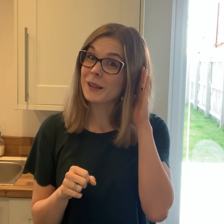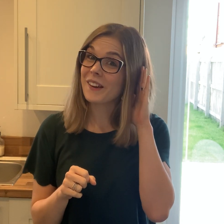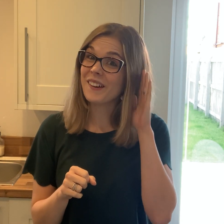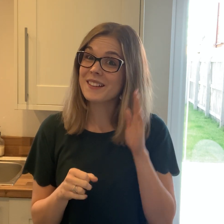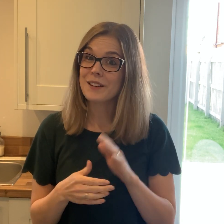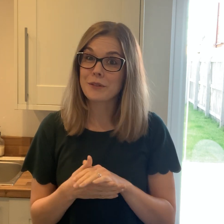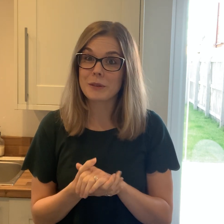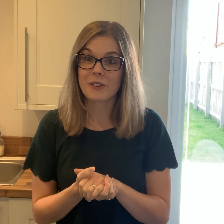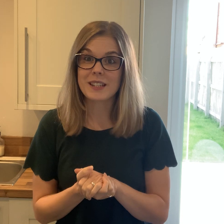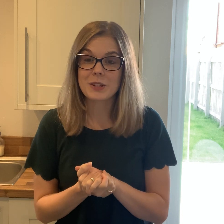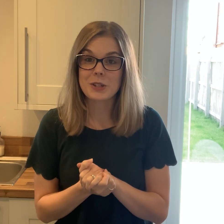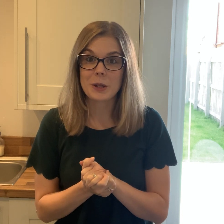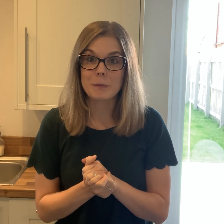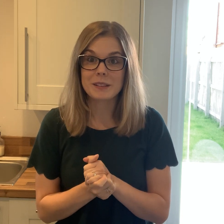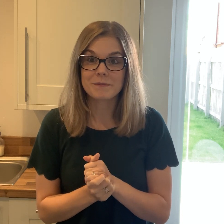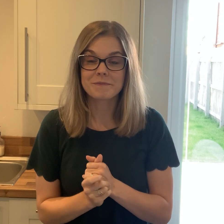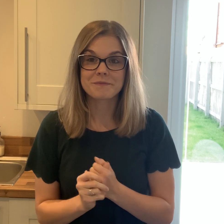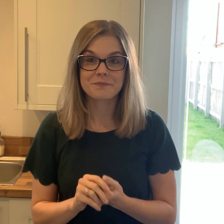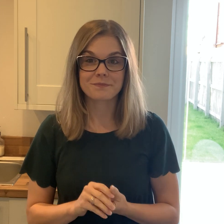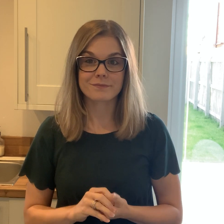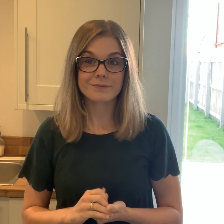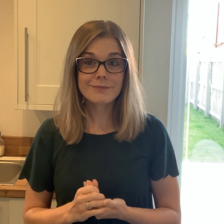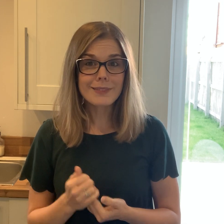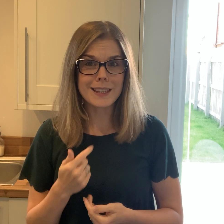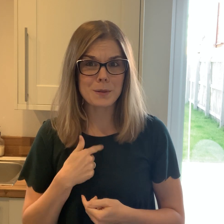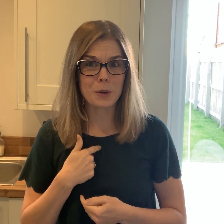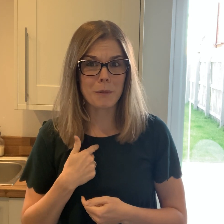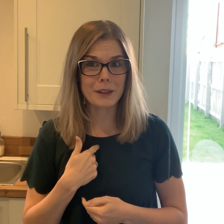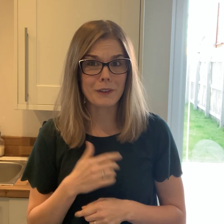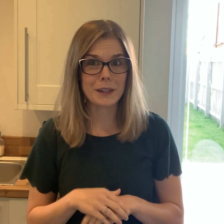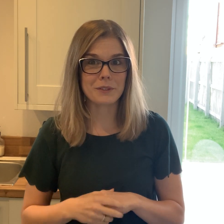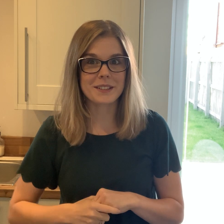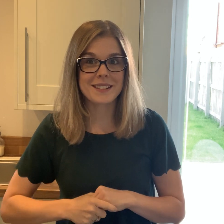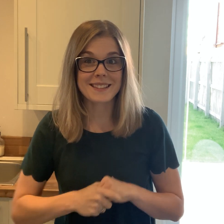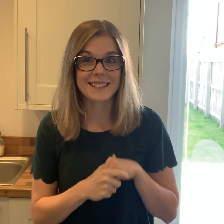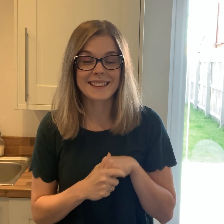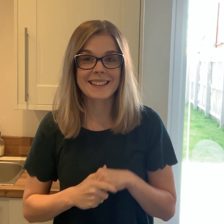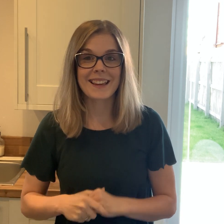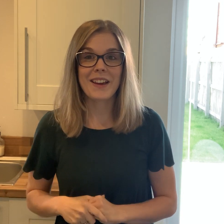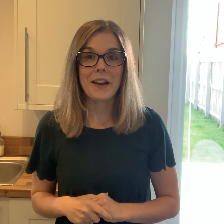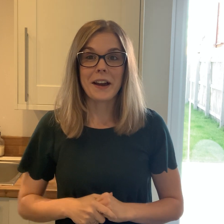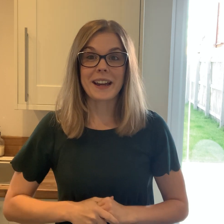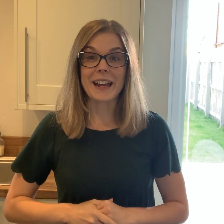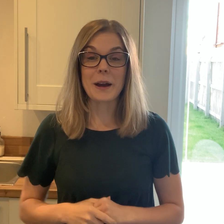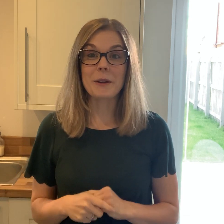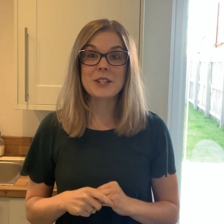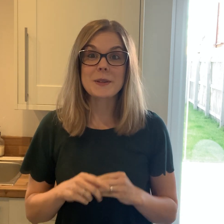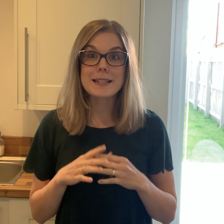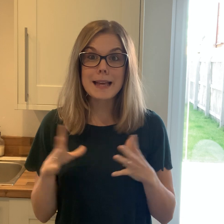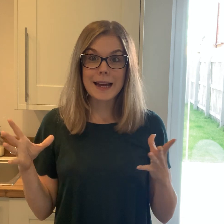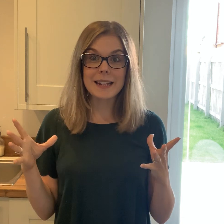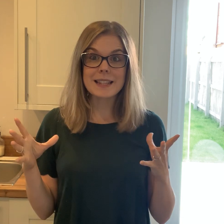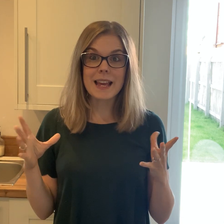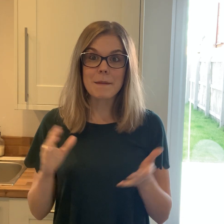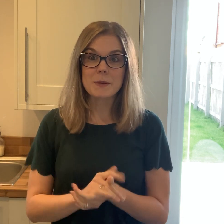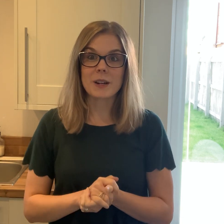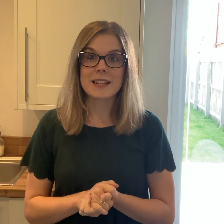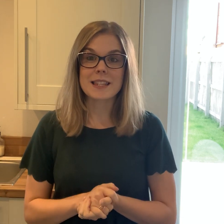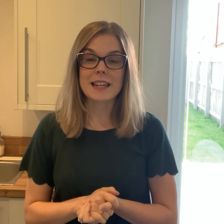heard it from The Greatest Showman. It's one of my favourites. Okay, I'm going to do exactly the same as what I did in the